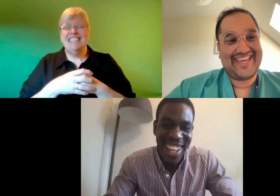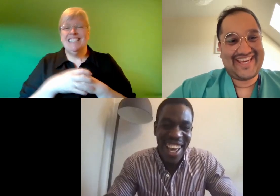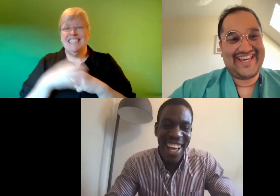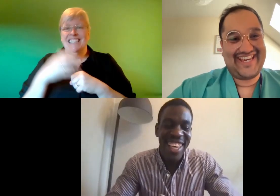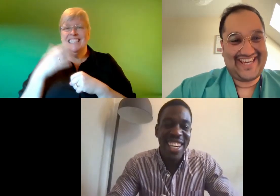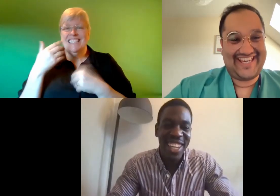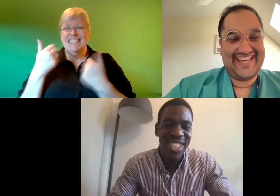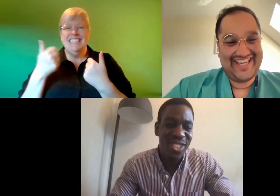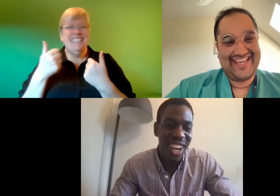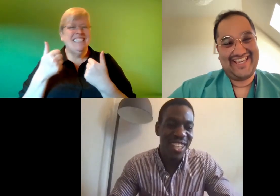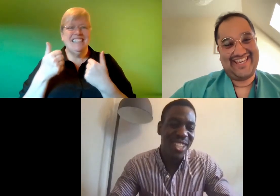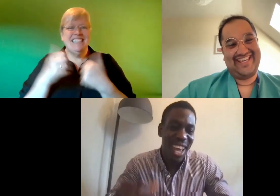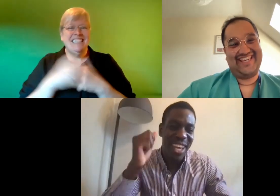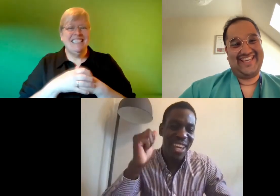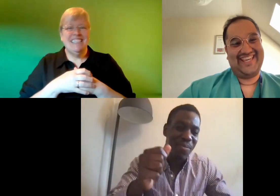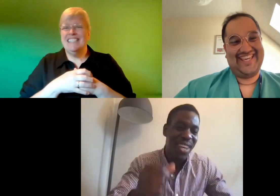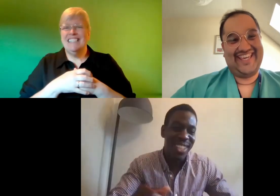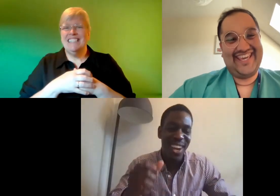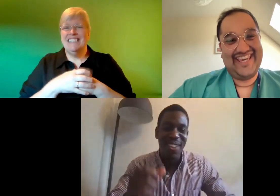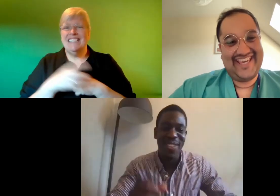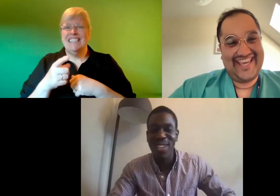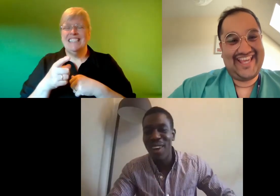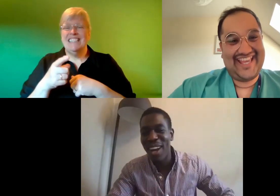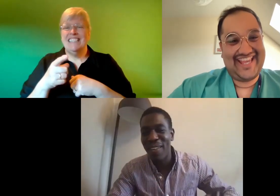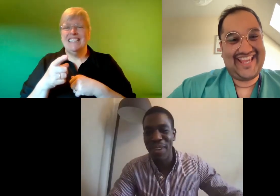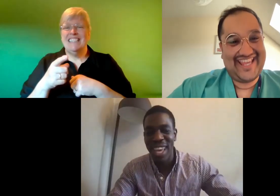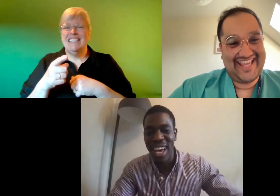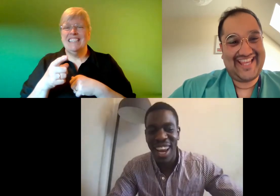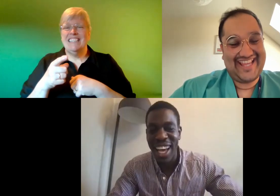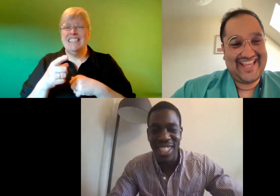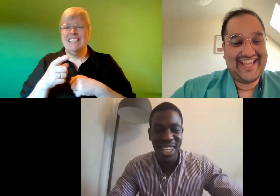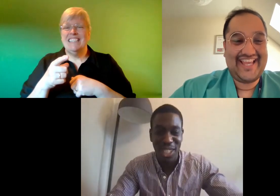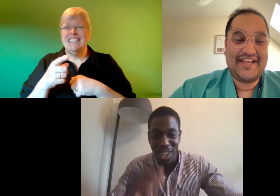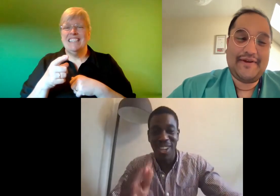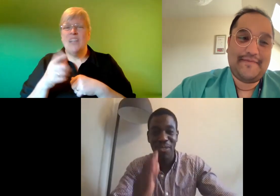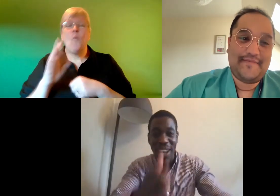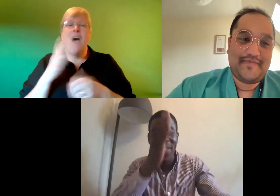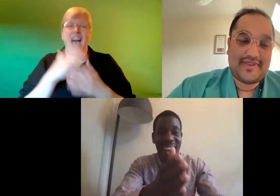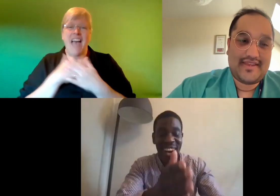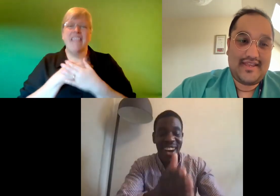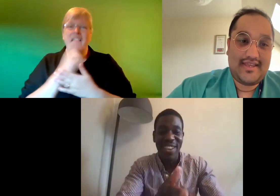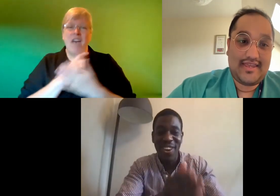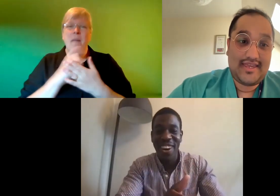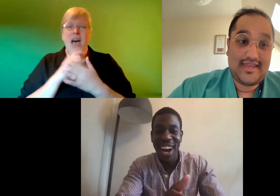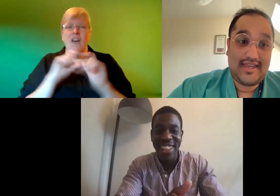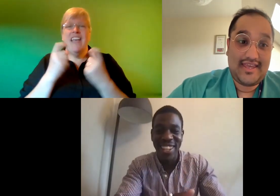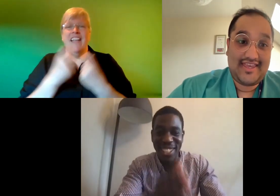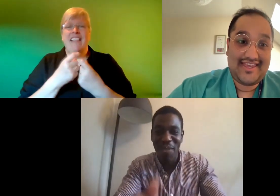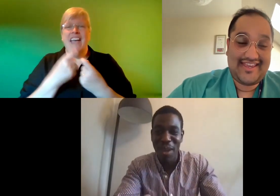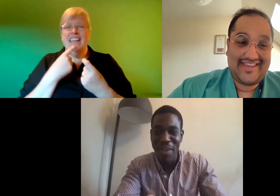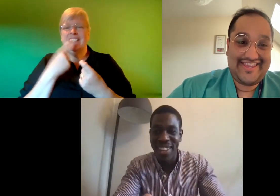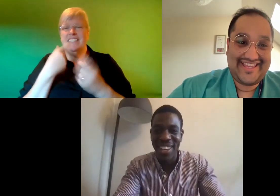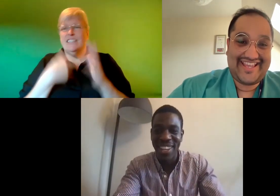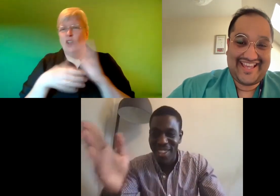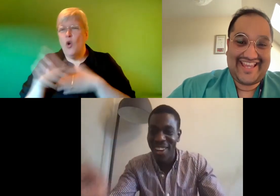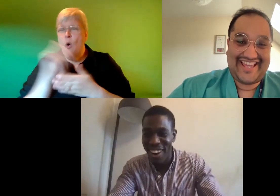yeah i think dr lynch like because i love the last part i loved about that class that dr lynch like right you've got to write this